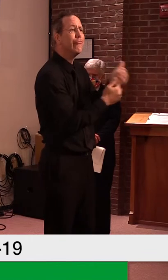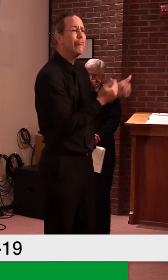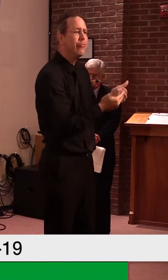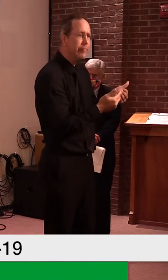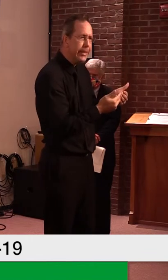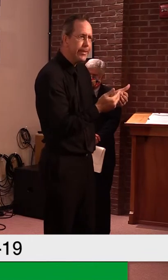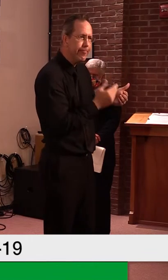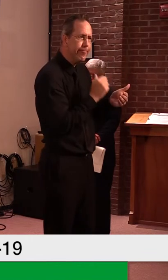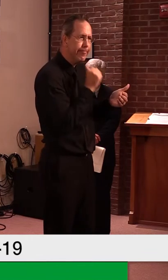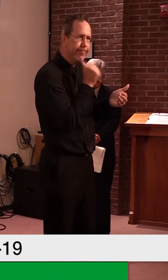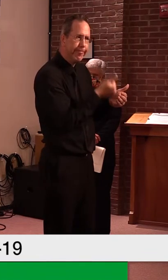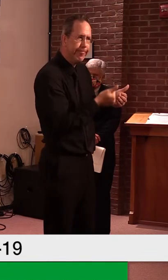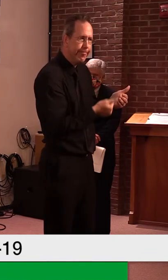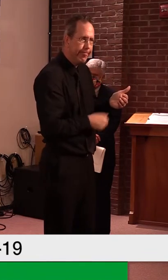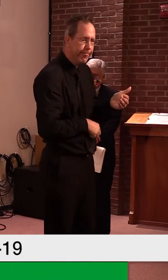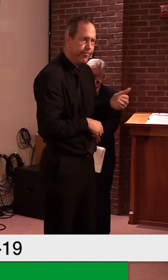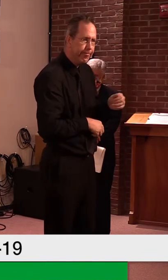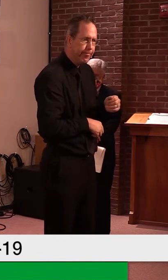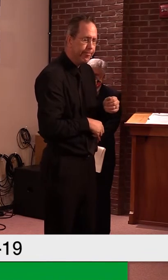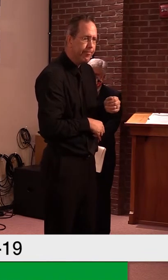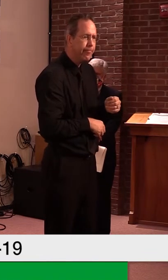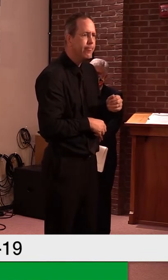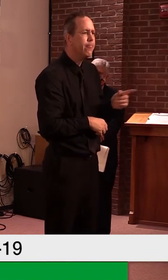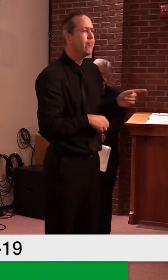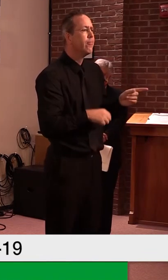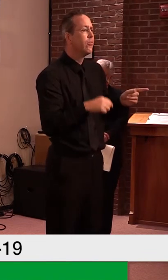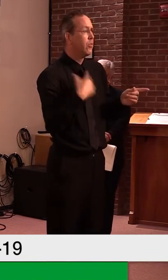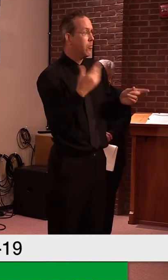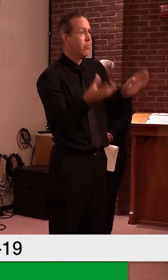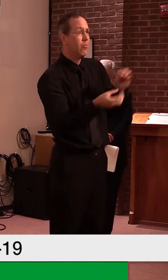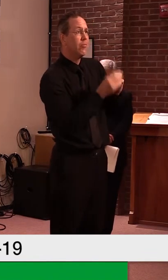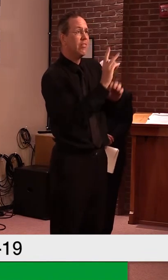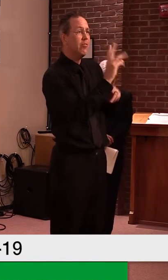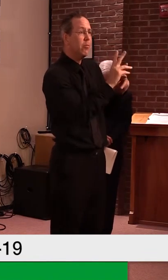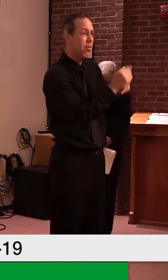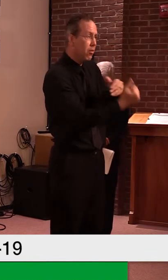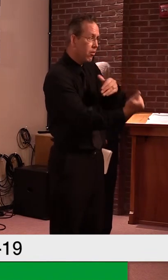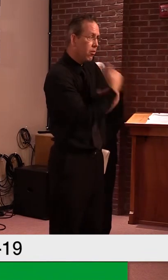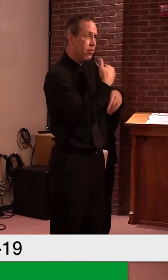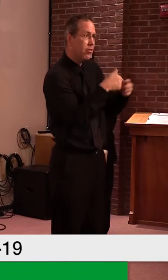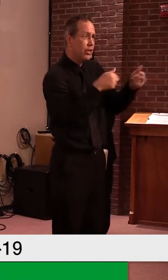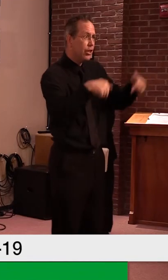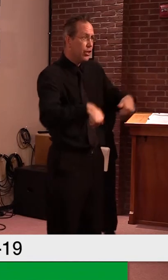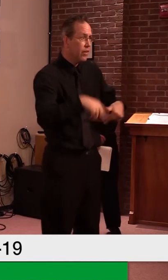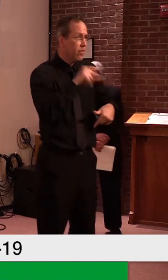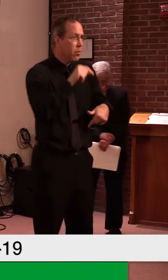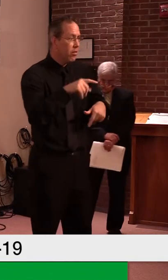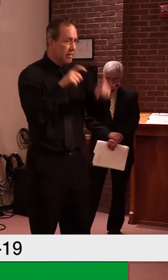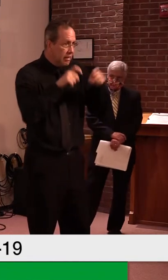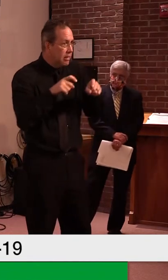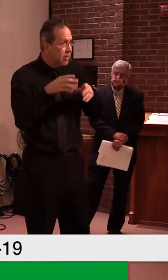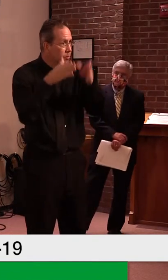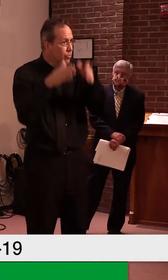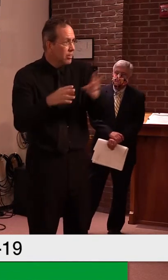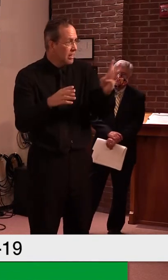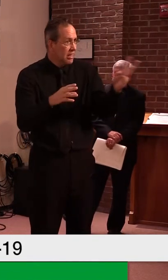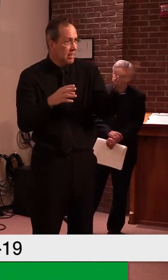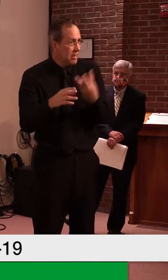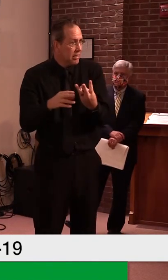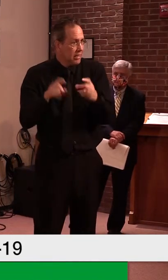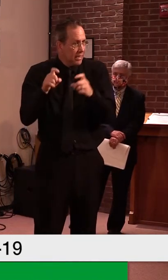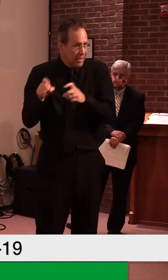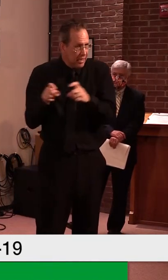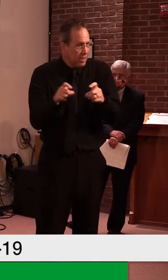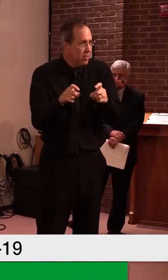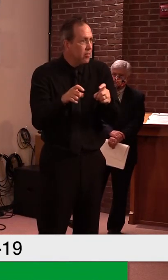But obviously when the six came, uh, to Vermont and we tested them as per our protocol for new intakes coming